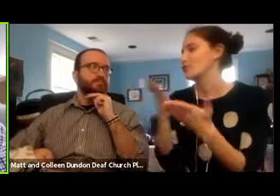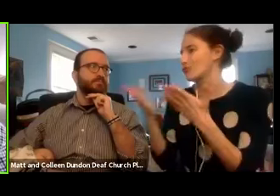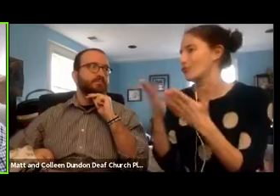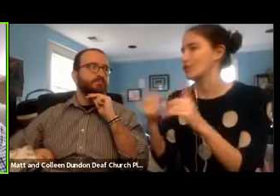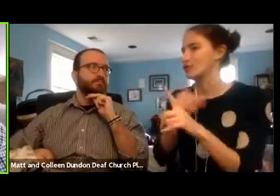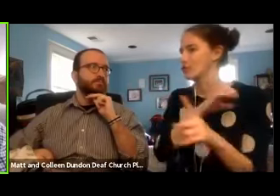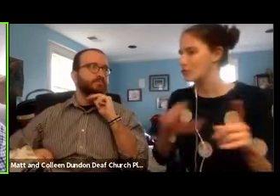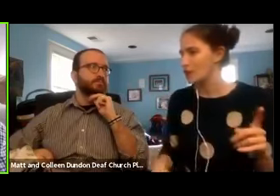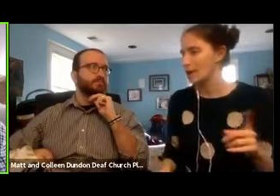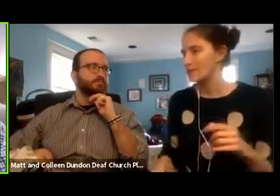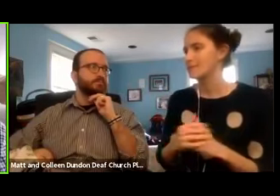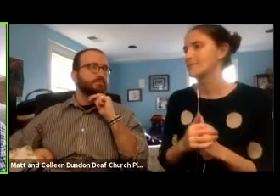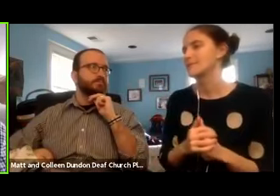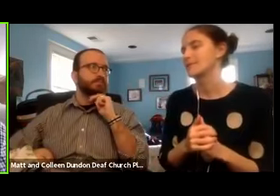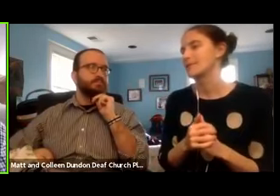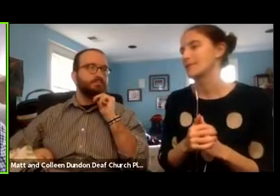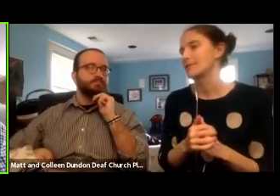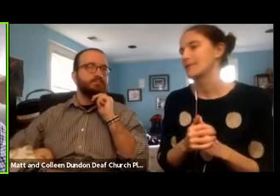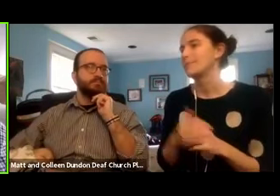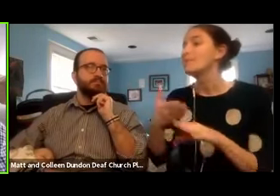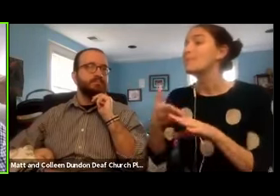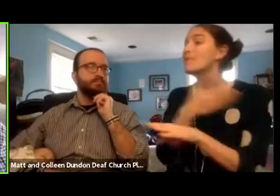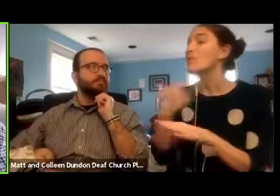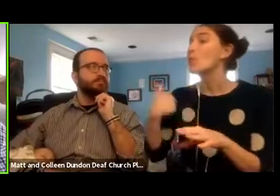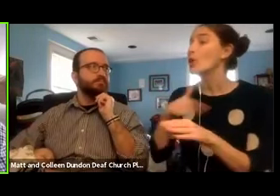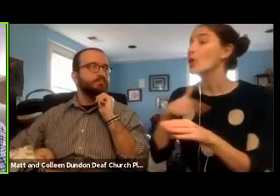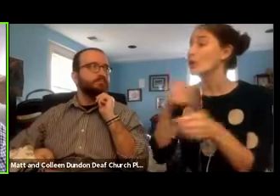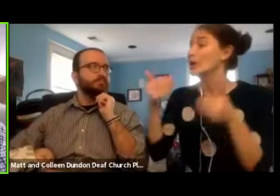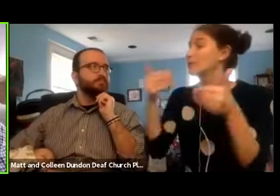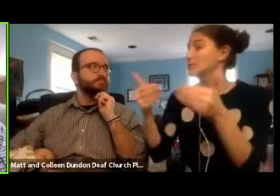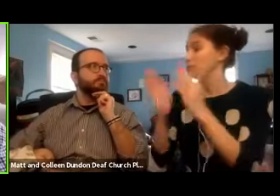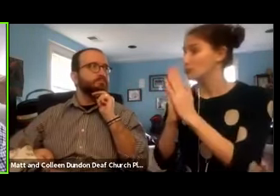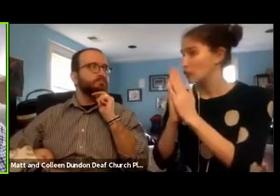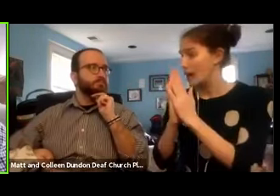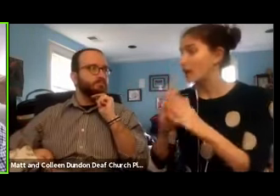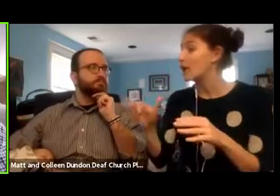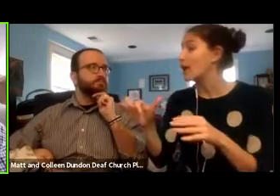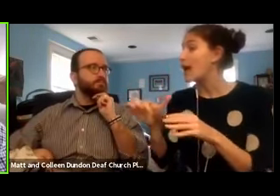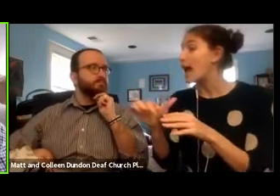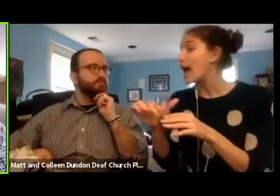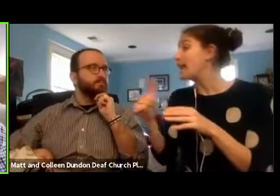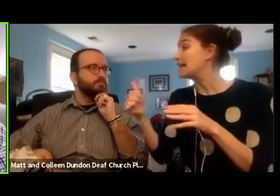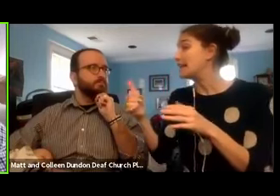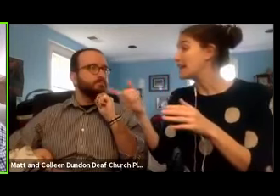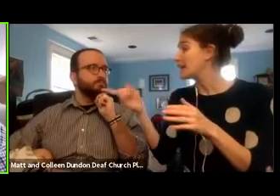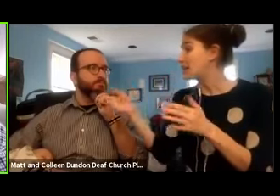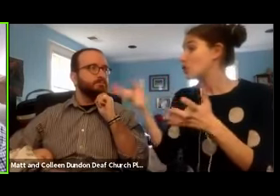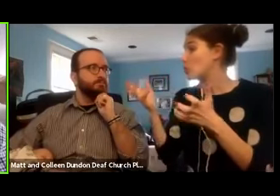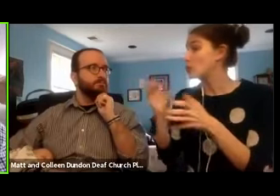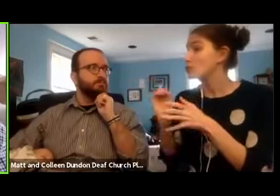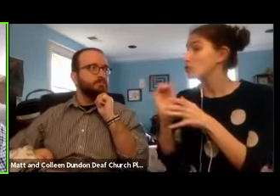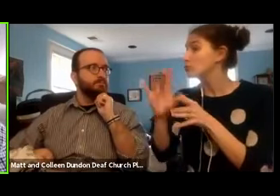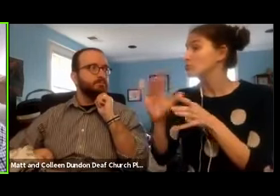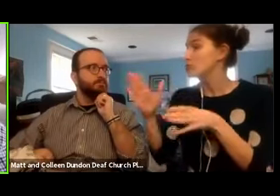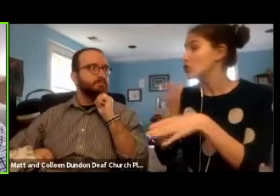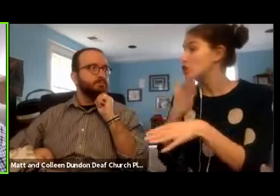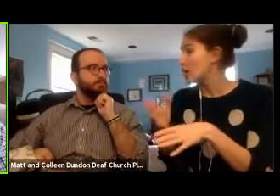for your service to Christ. Next, before we go to prayer, is there another thing that you would like to share you